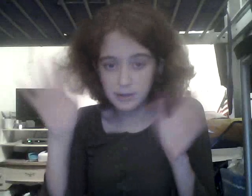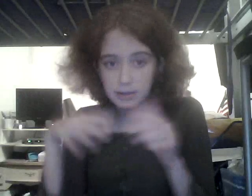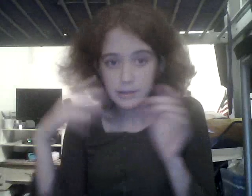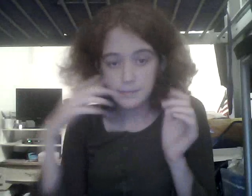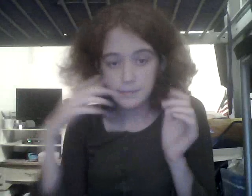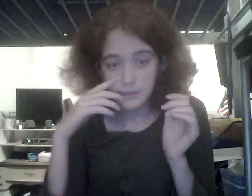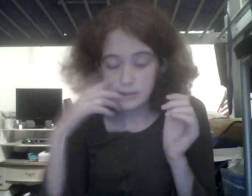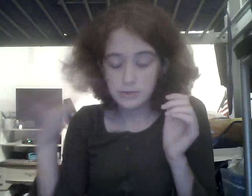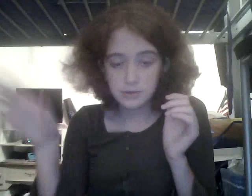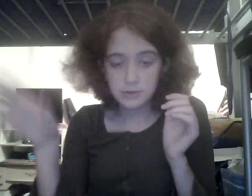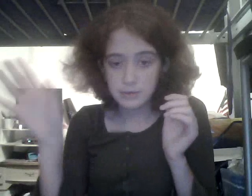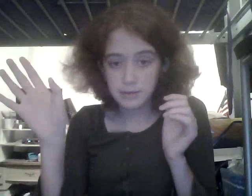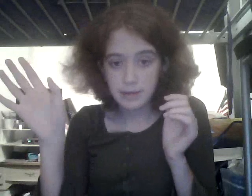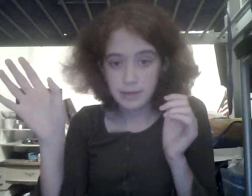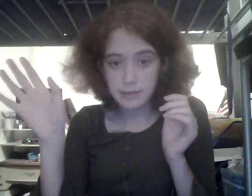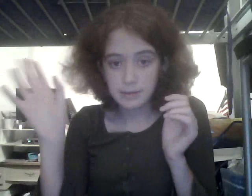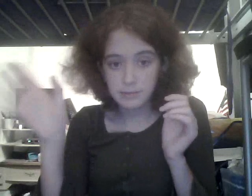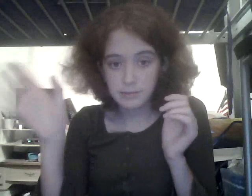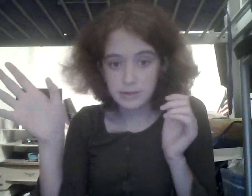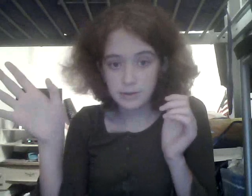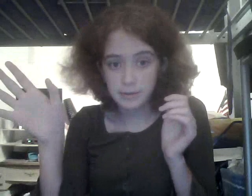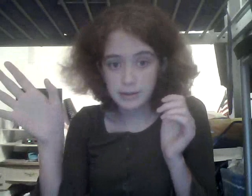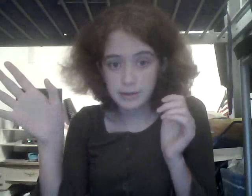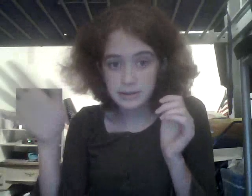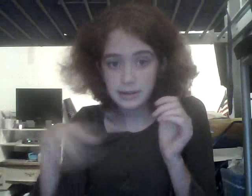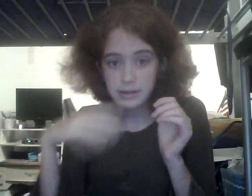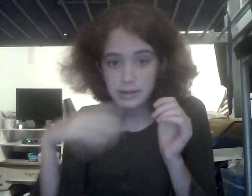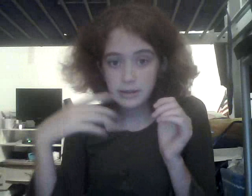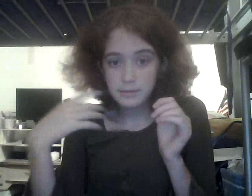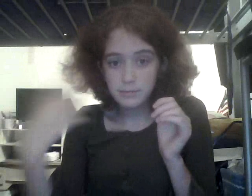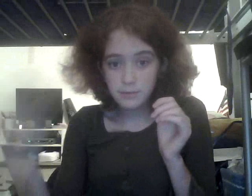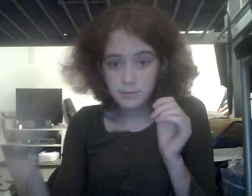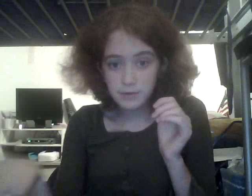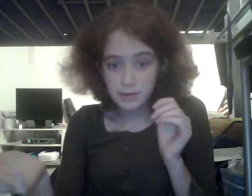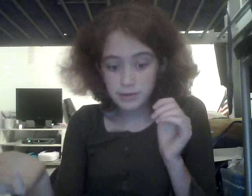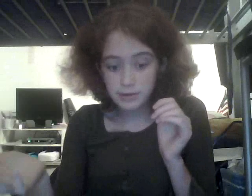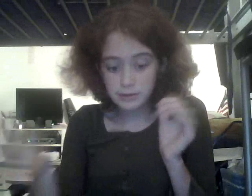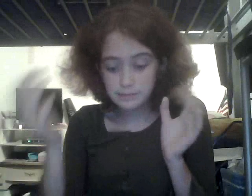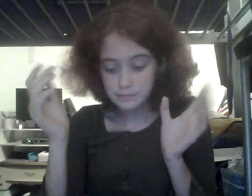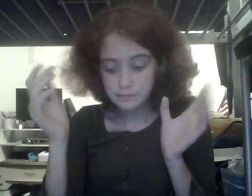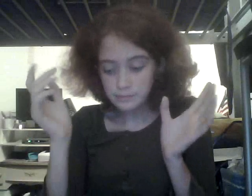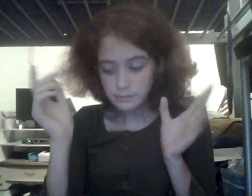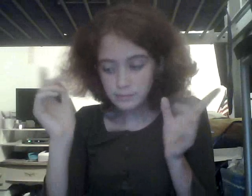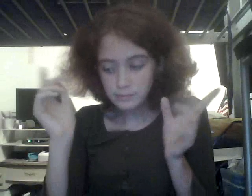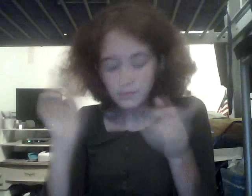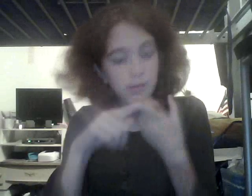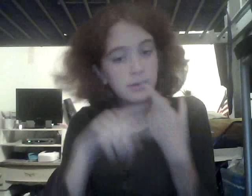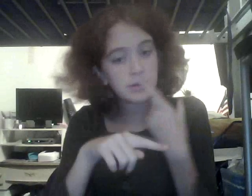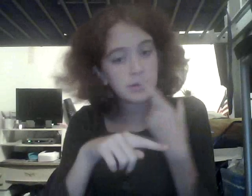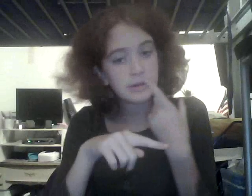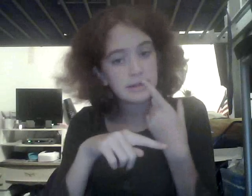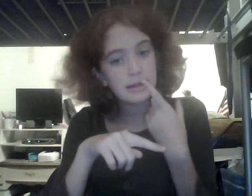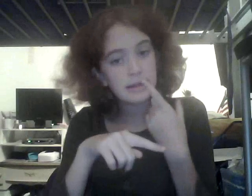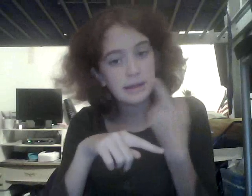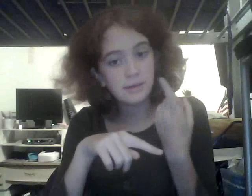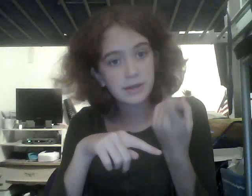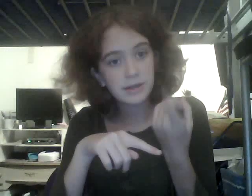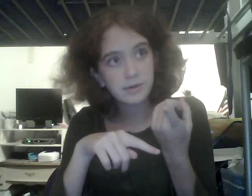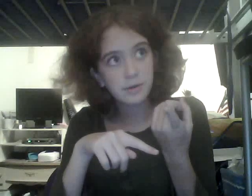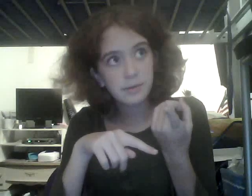this is just my webcam and I'm really sorry about this. Moving right along, my question is did any of you guys go to homecoming?